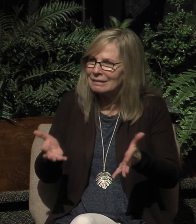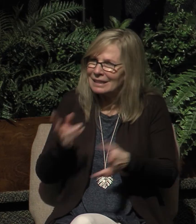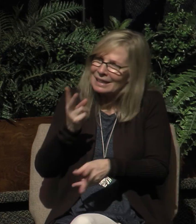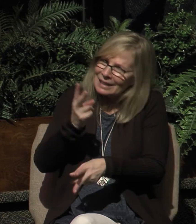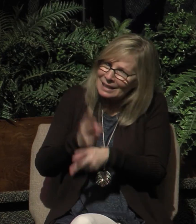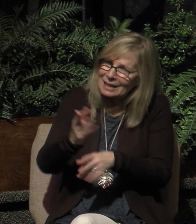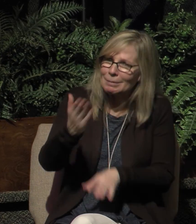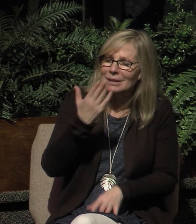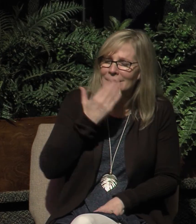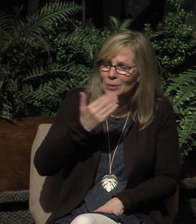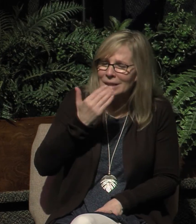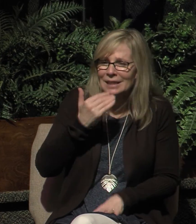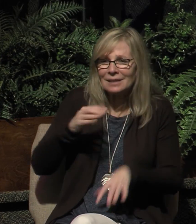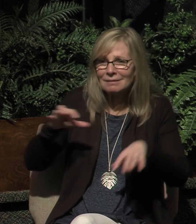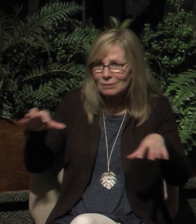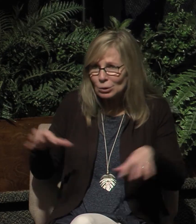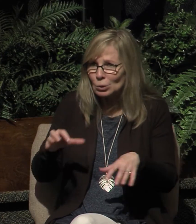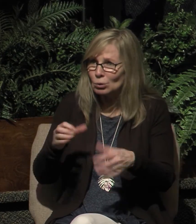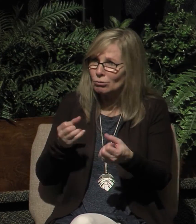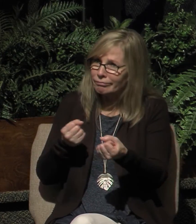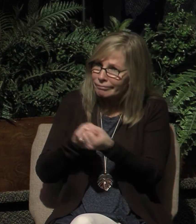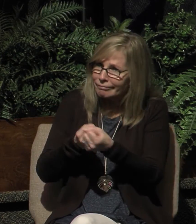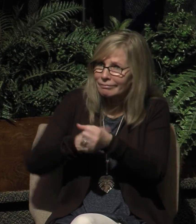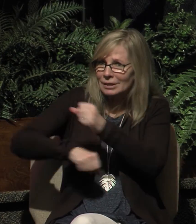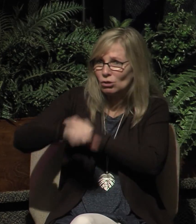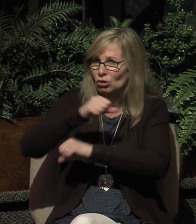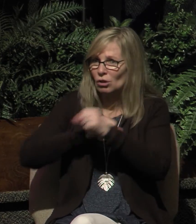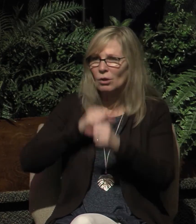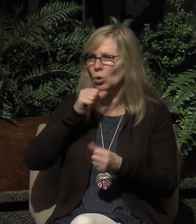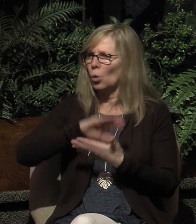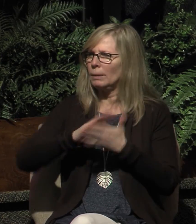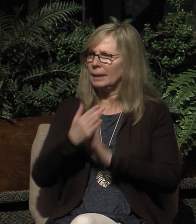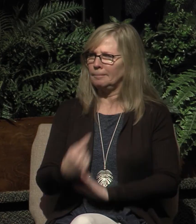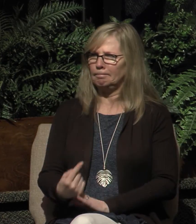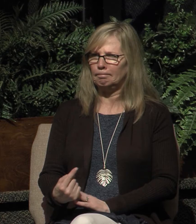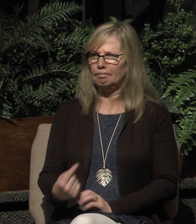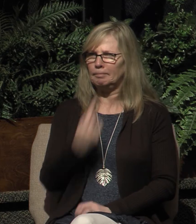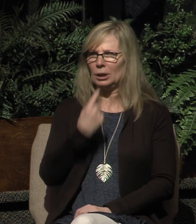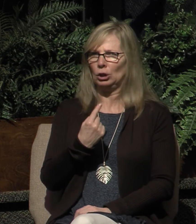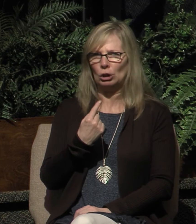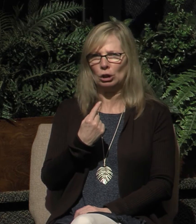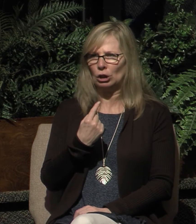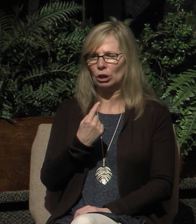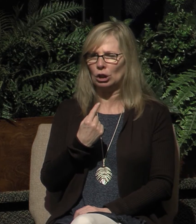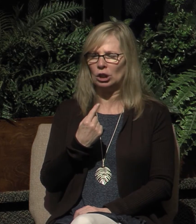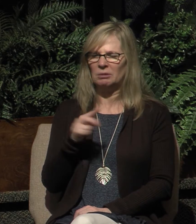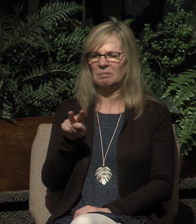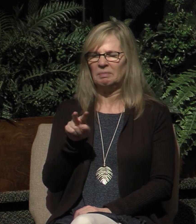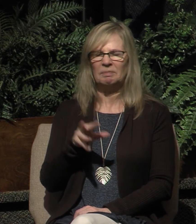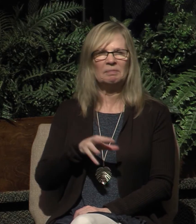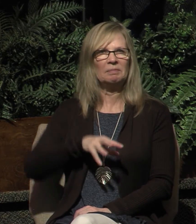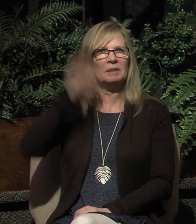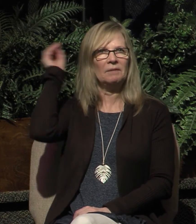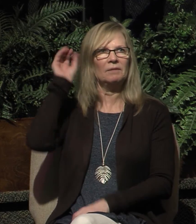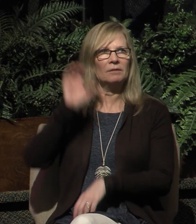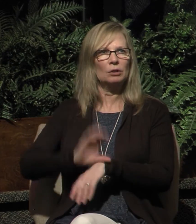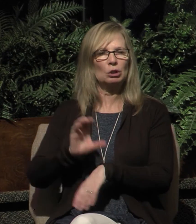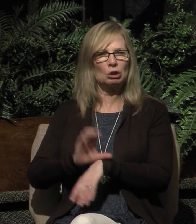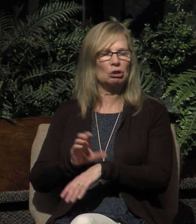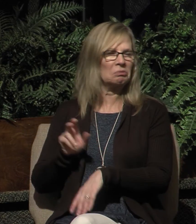and to do deeds of kindness not grow bitter not walk away from church not